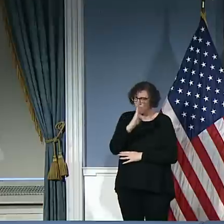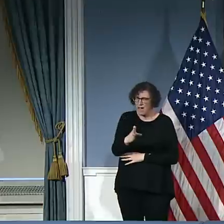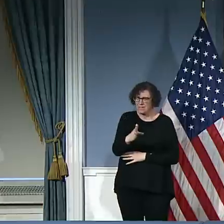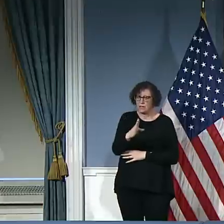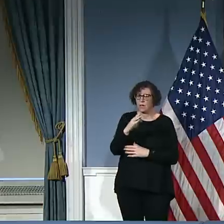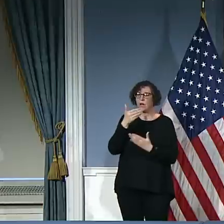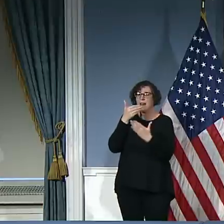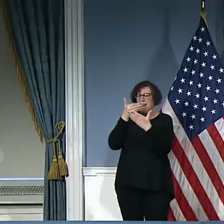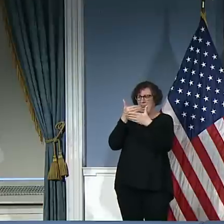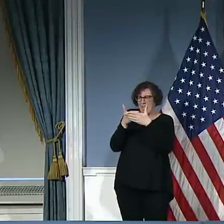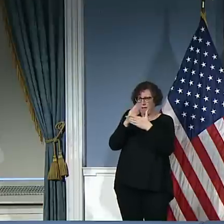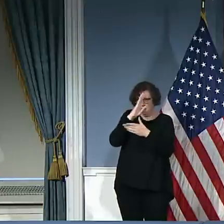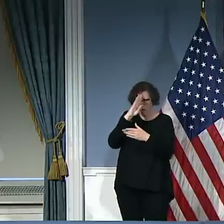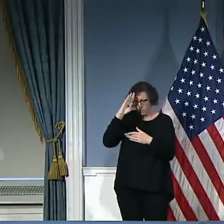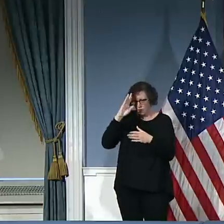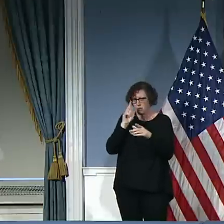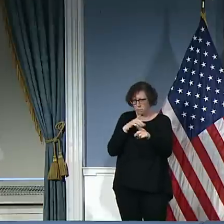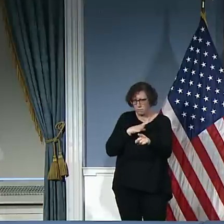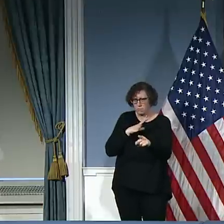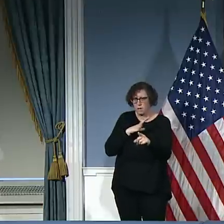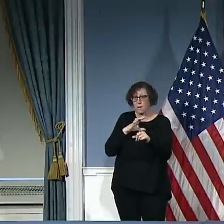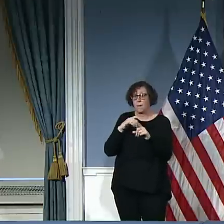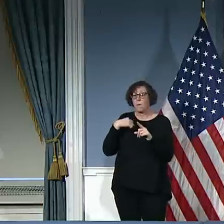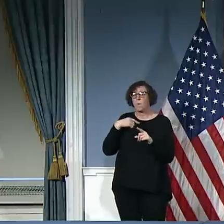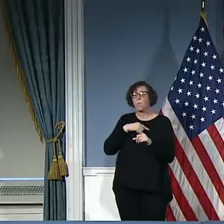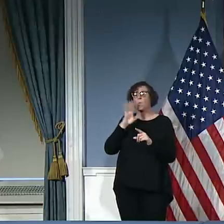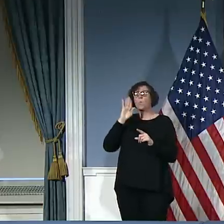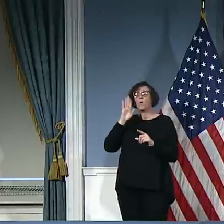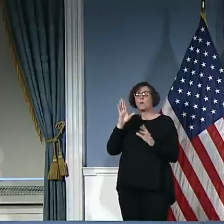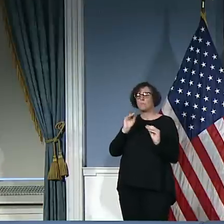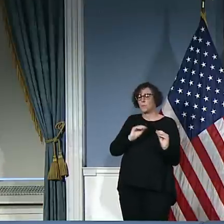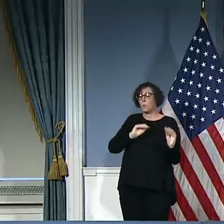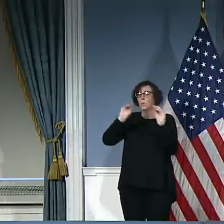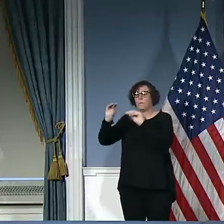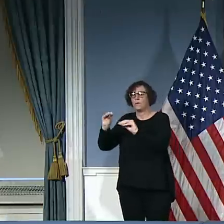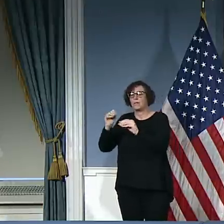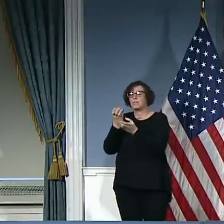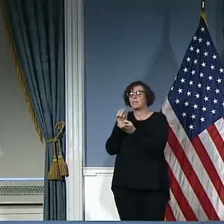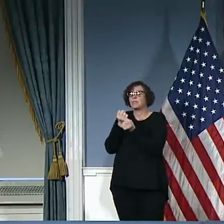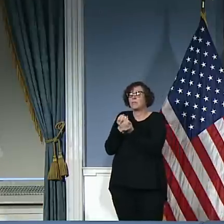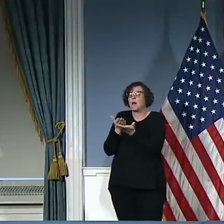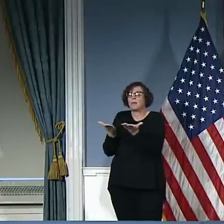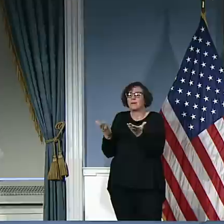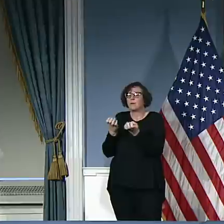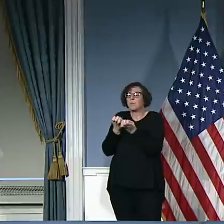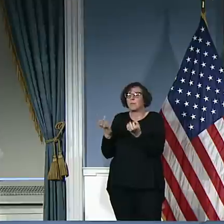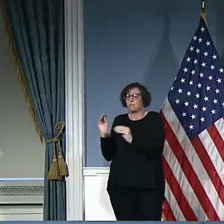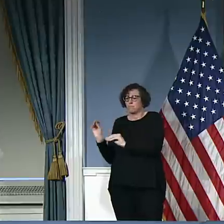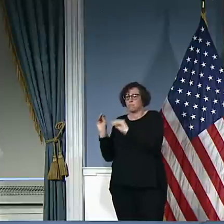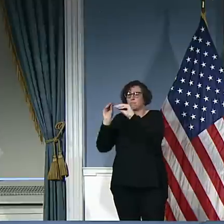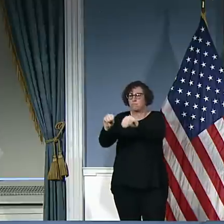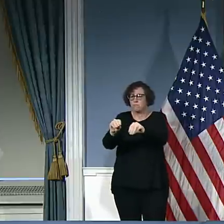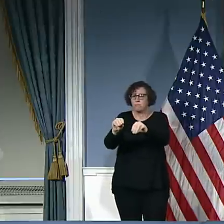of additional nurses and additional equipment and additional physicians to the hospital.